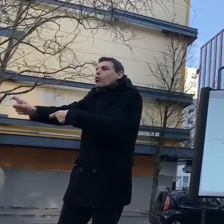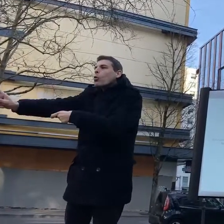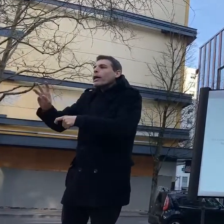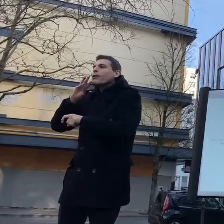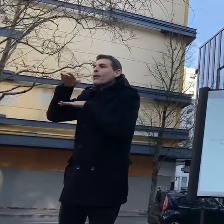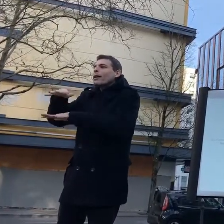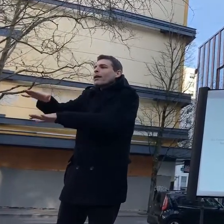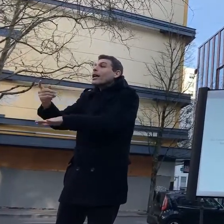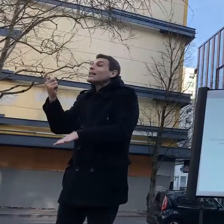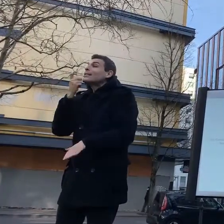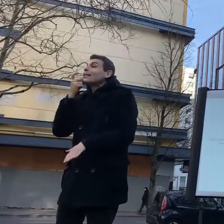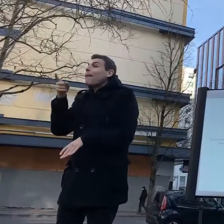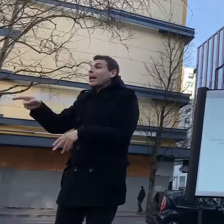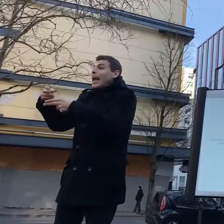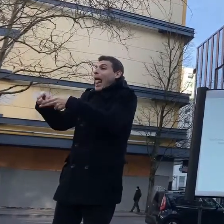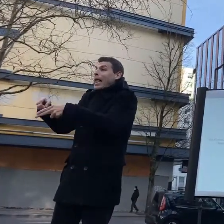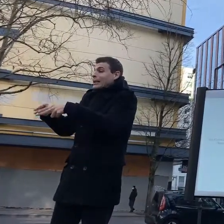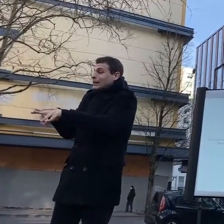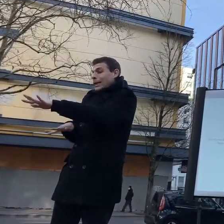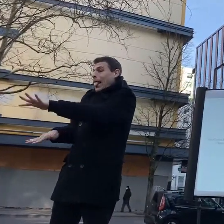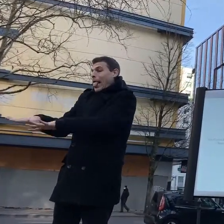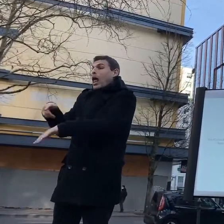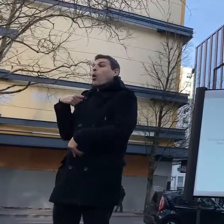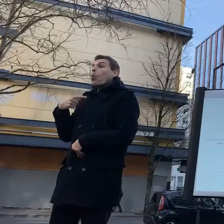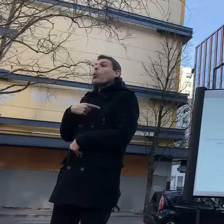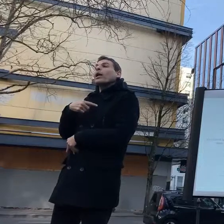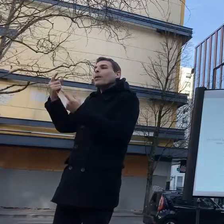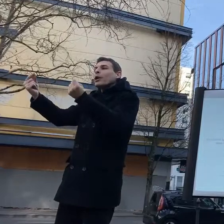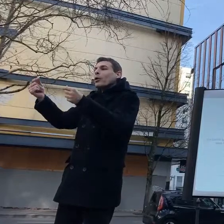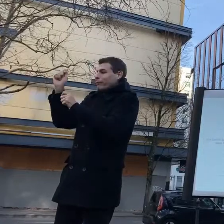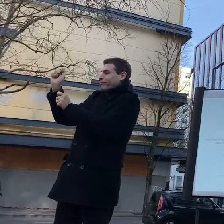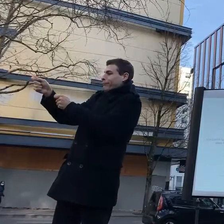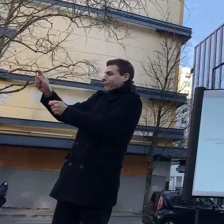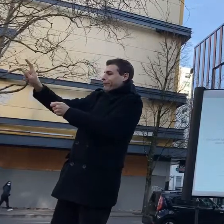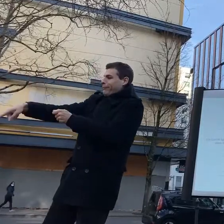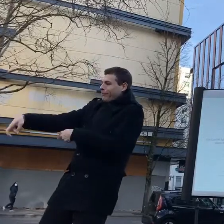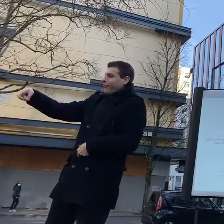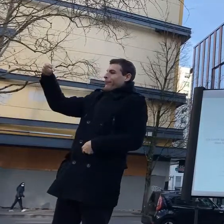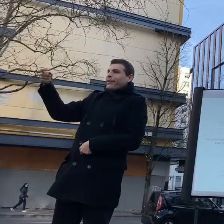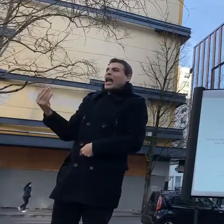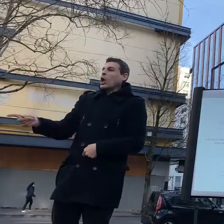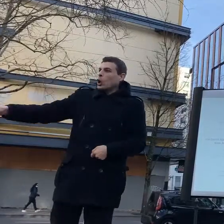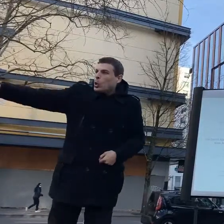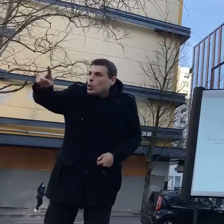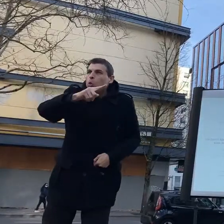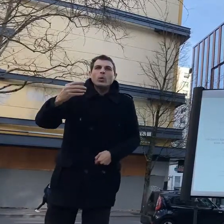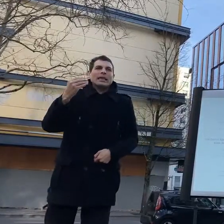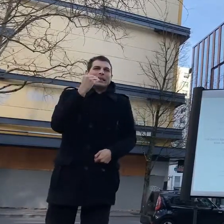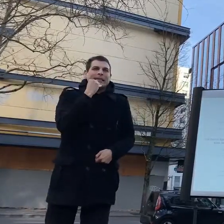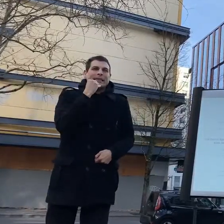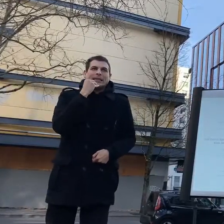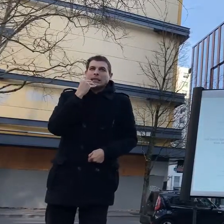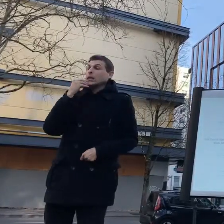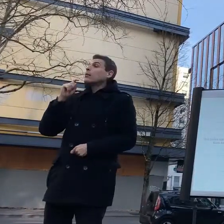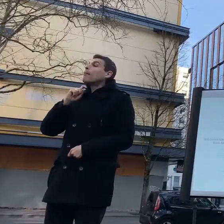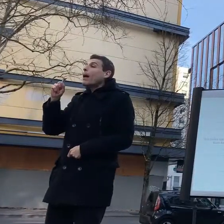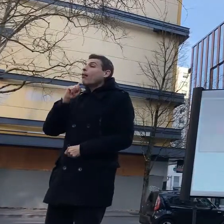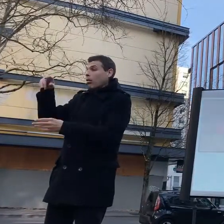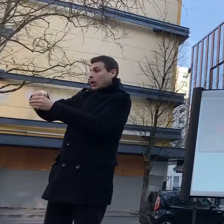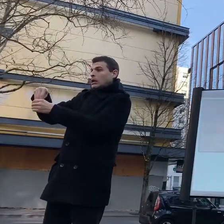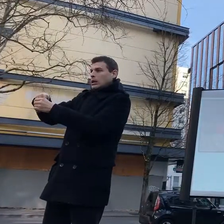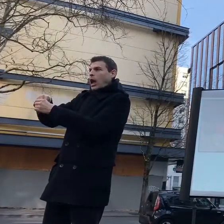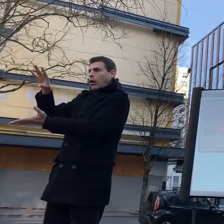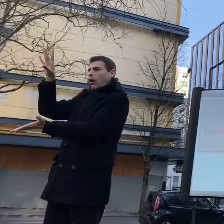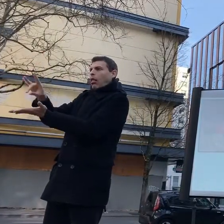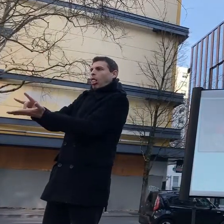hc smoke um was designed after world war one by the u.s army